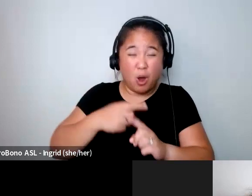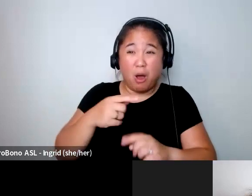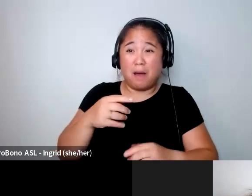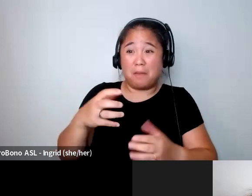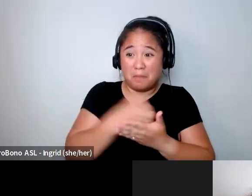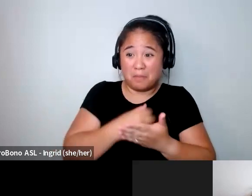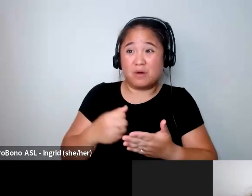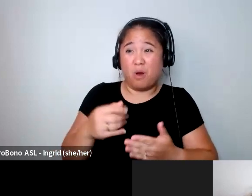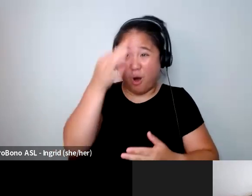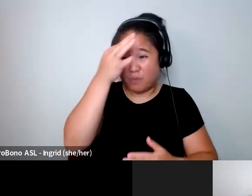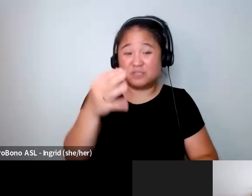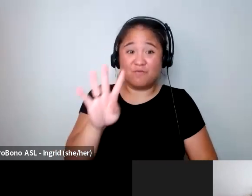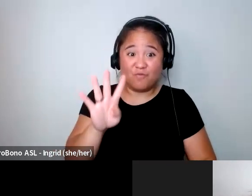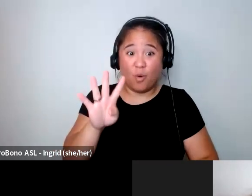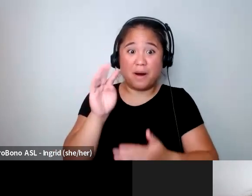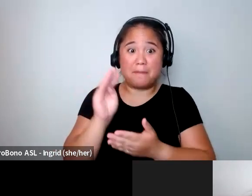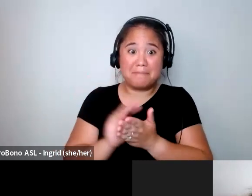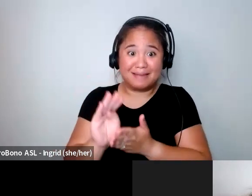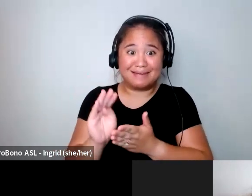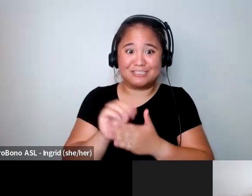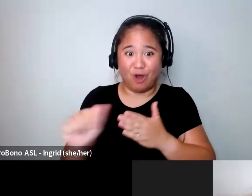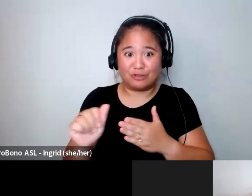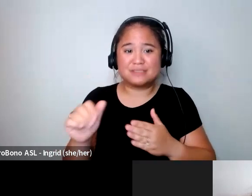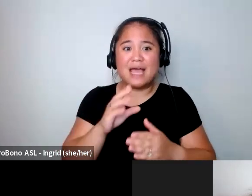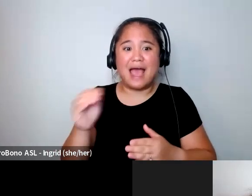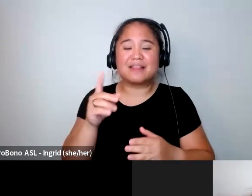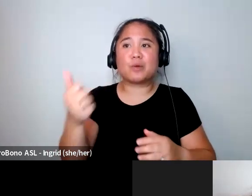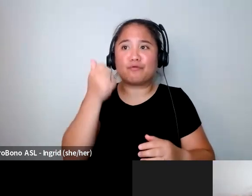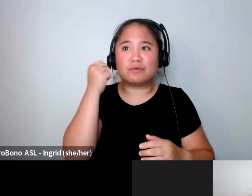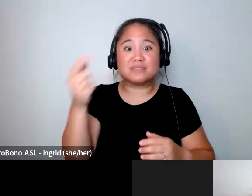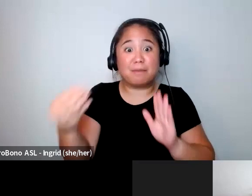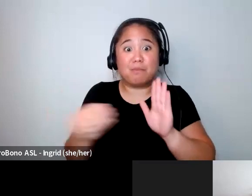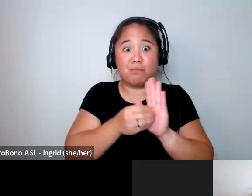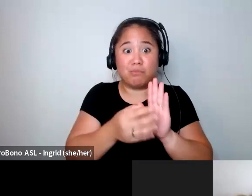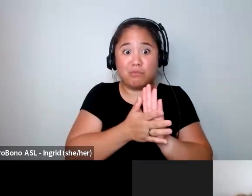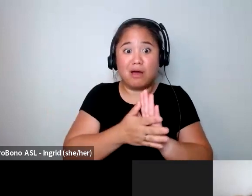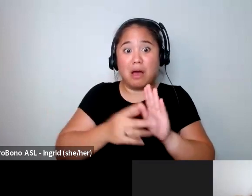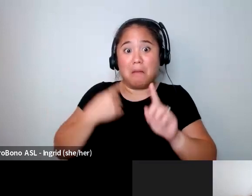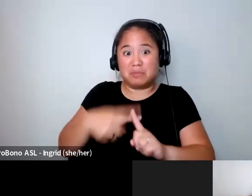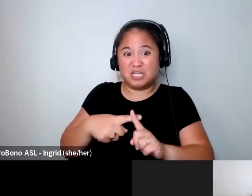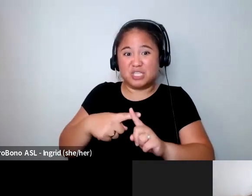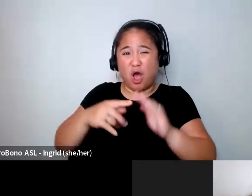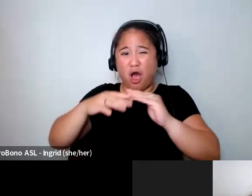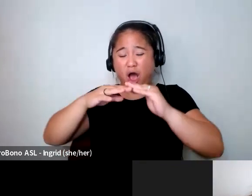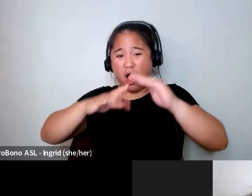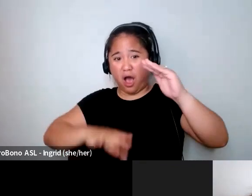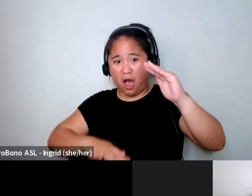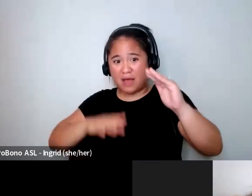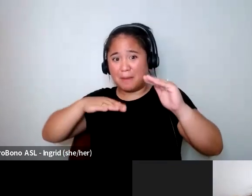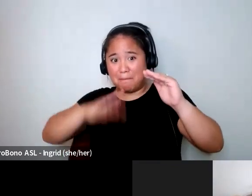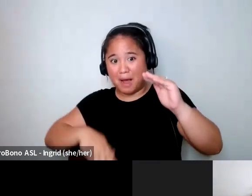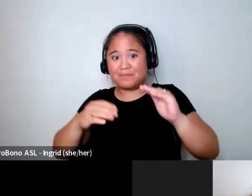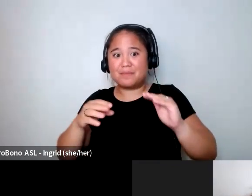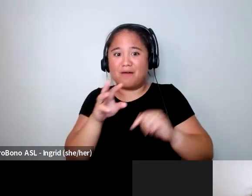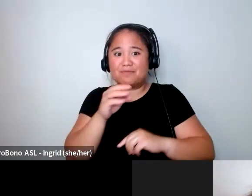million dollars but yet refused they put plus all the way at the bottom of the home page in one